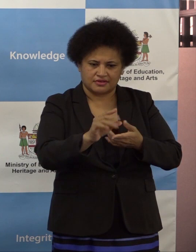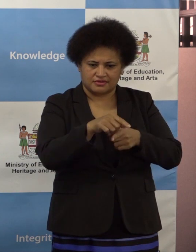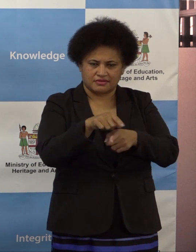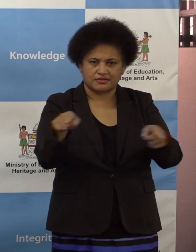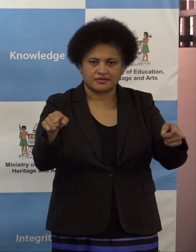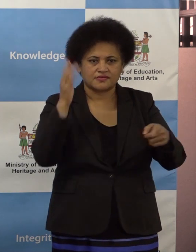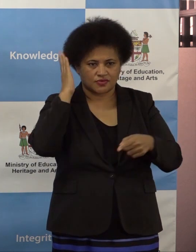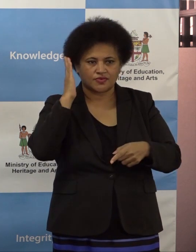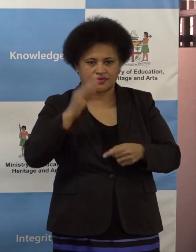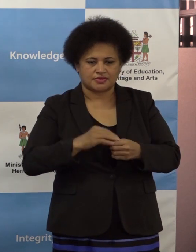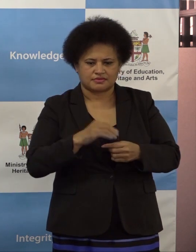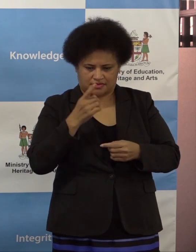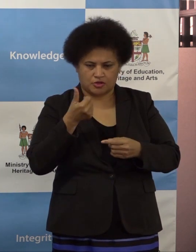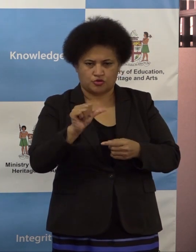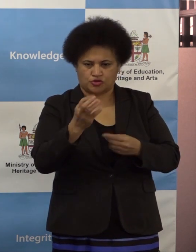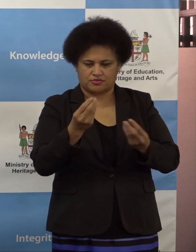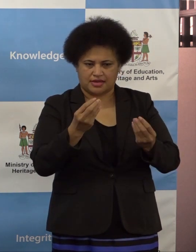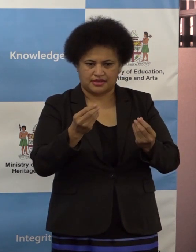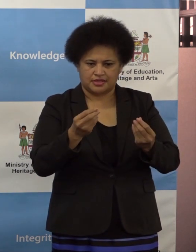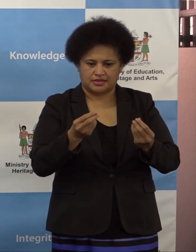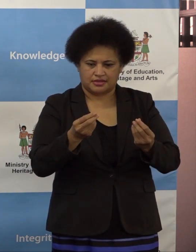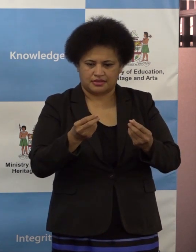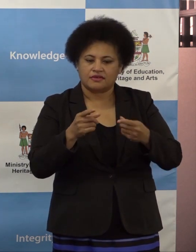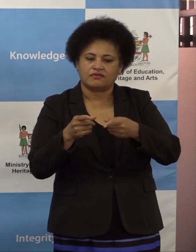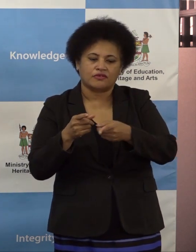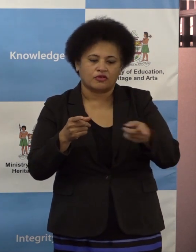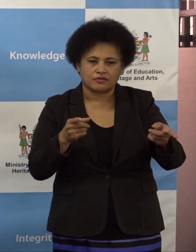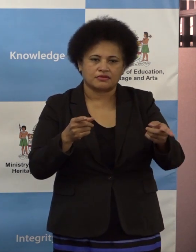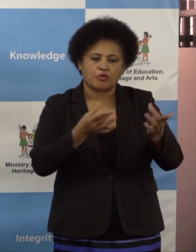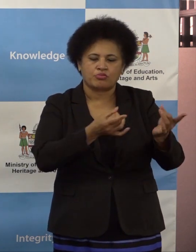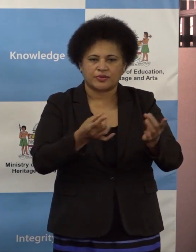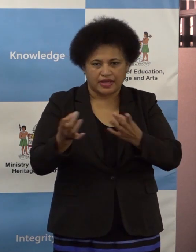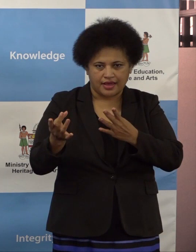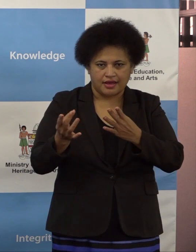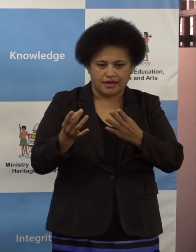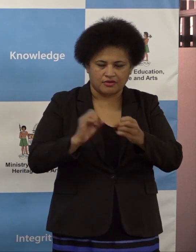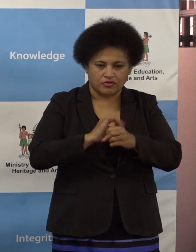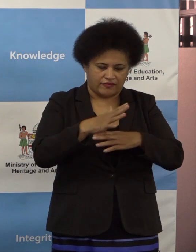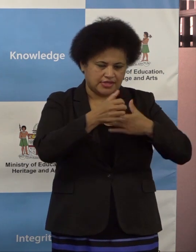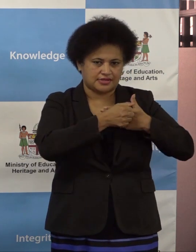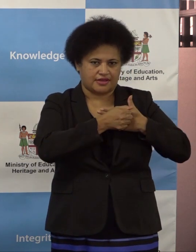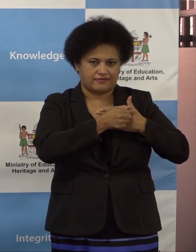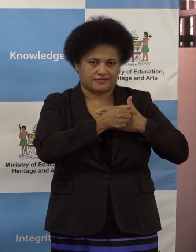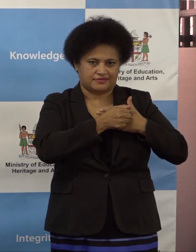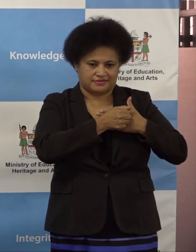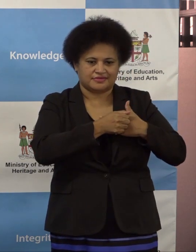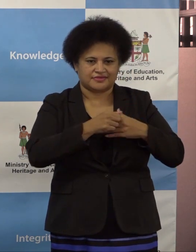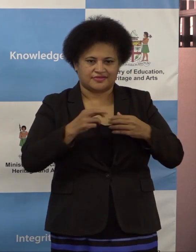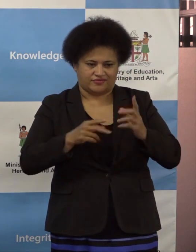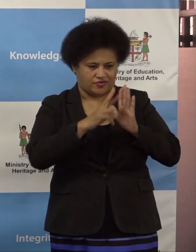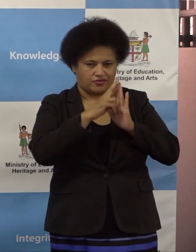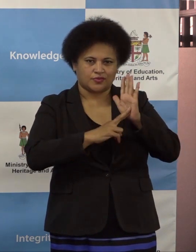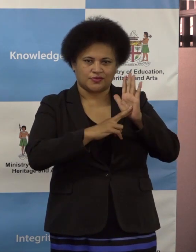necessary arrangements for safe reopening of schools based on COVID-safe school reopening protocol.